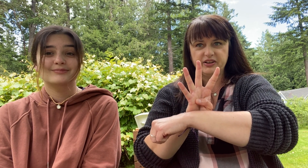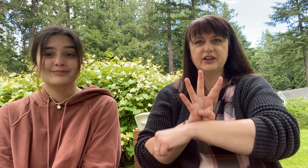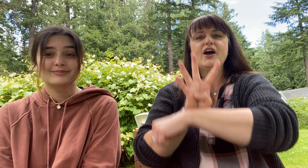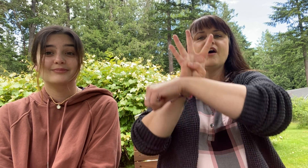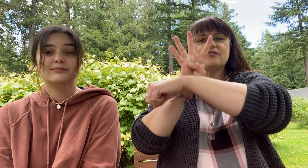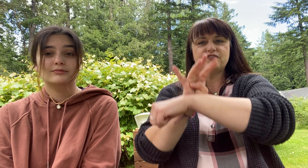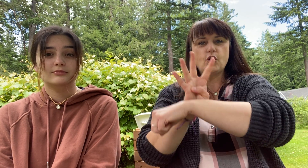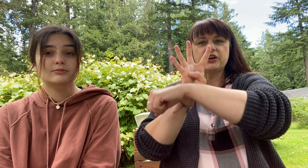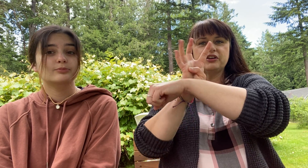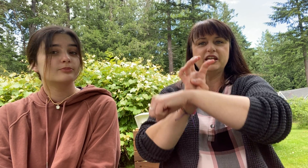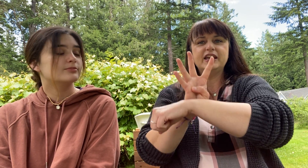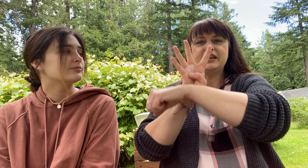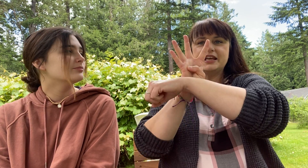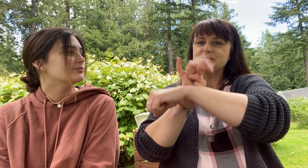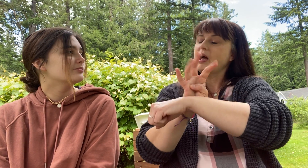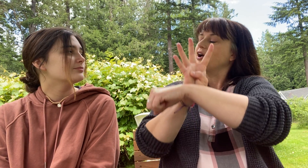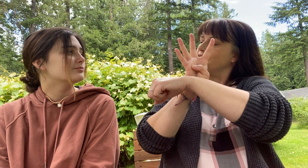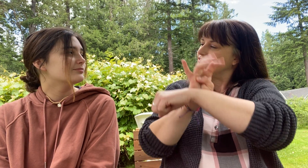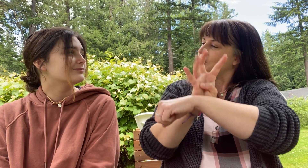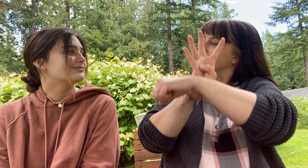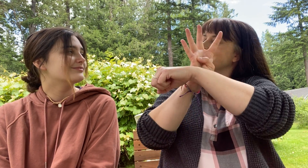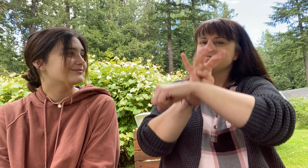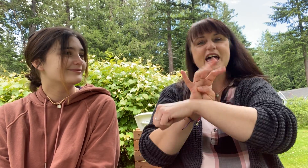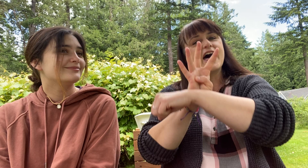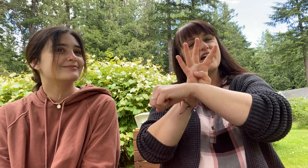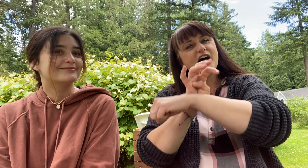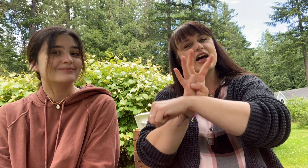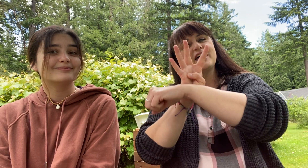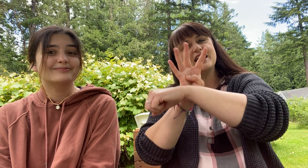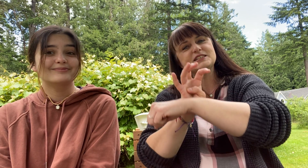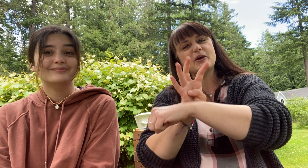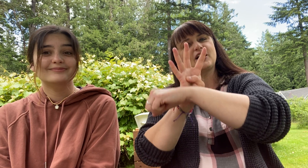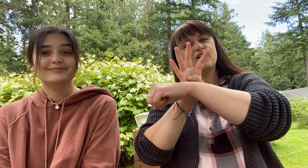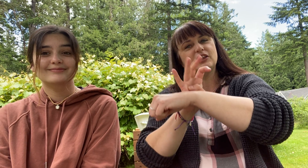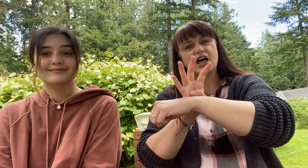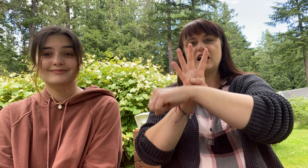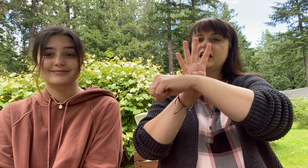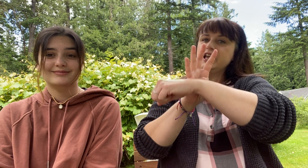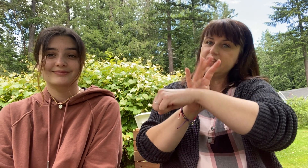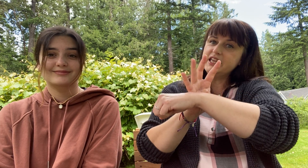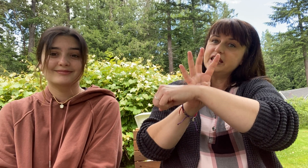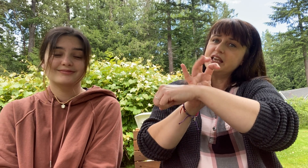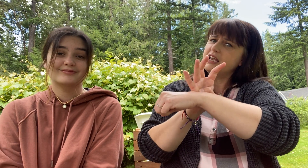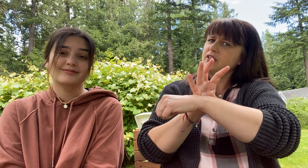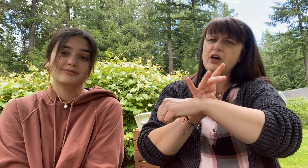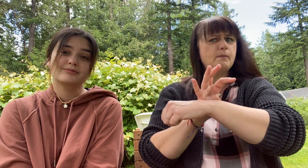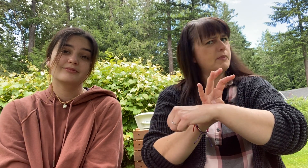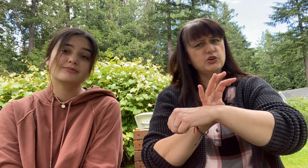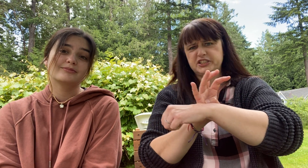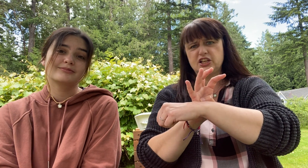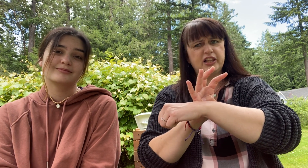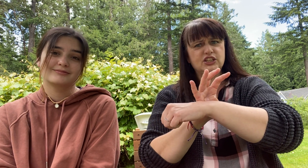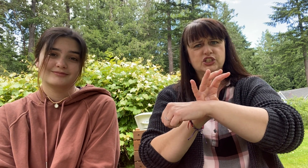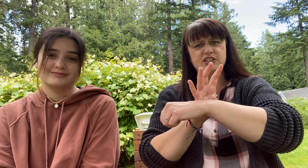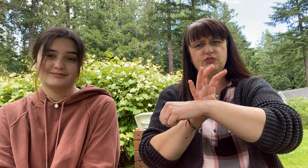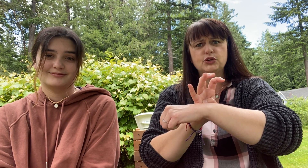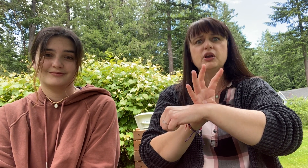Four green and speckled frogs sat on a speckled log eating the most delicious food.